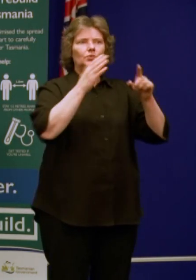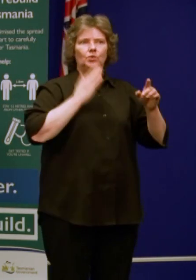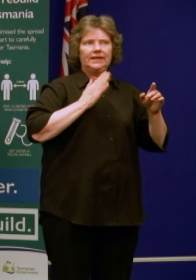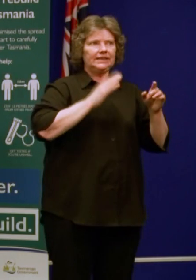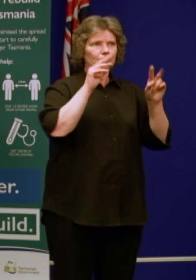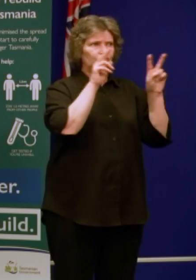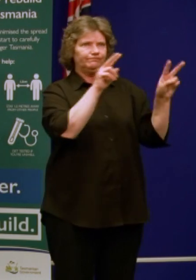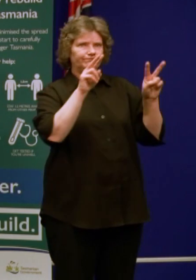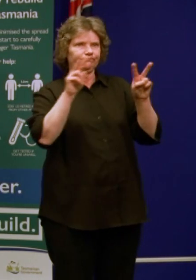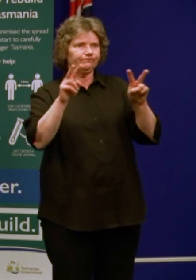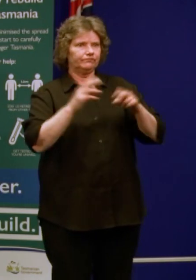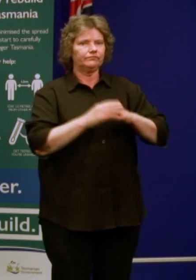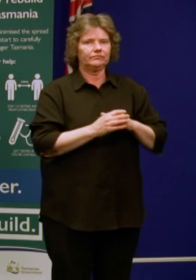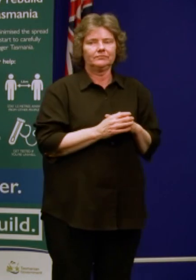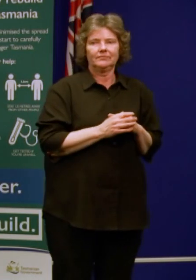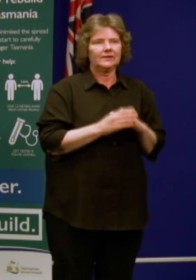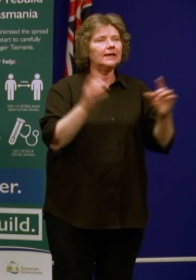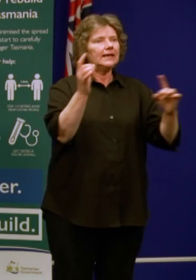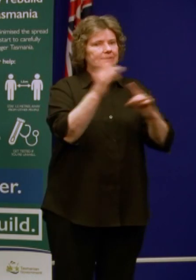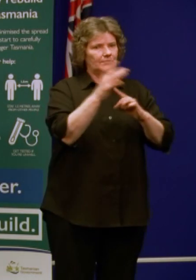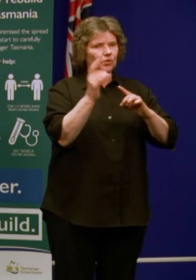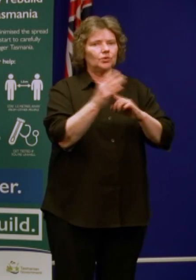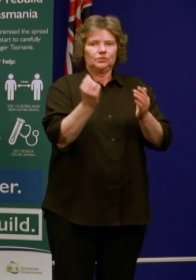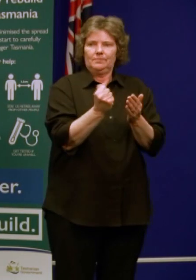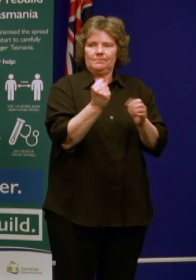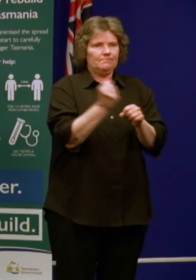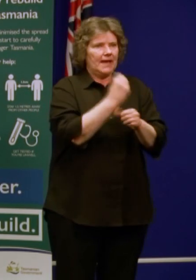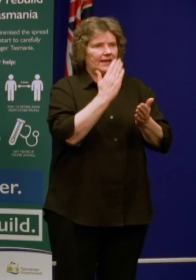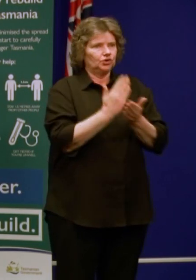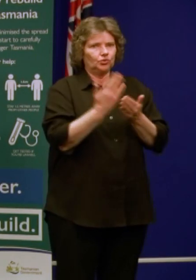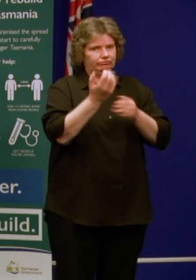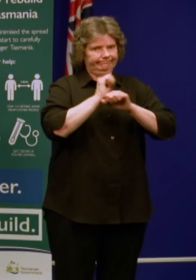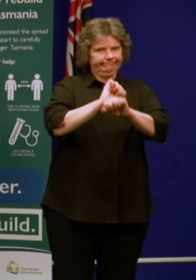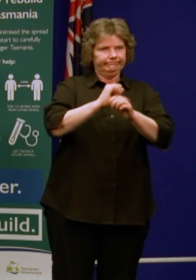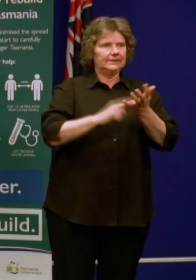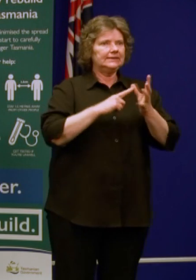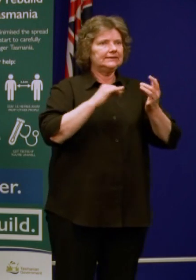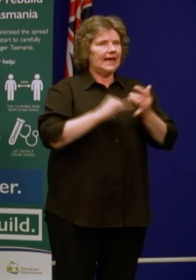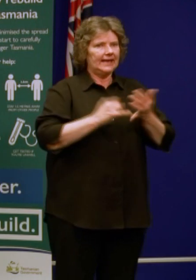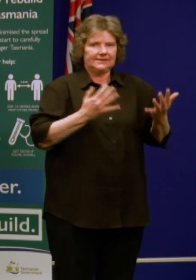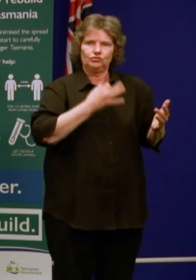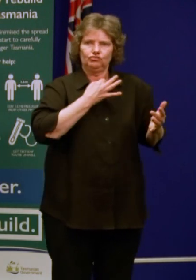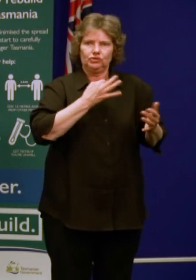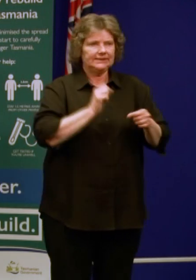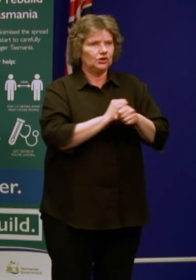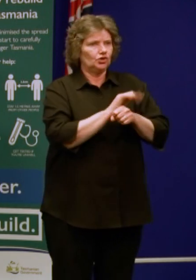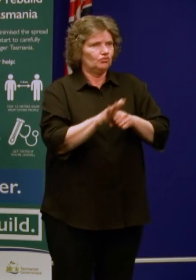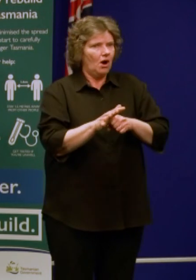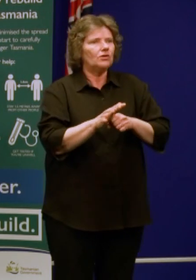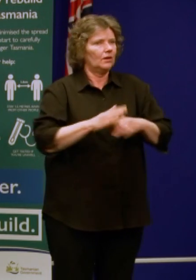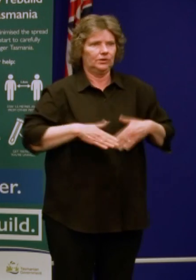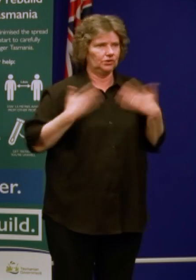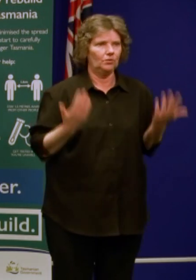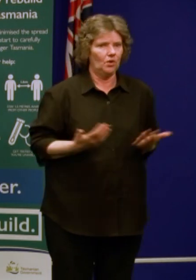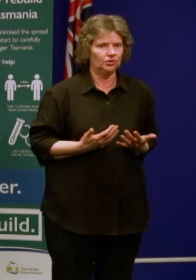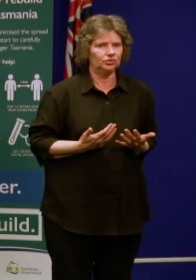very important safeguard to ensure that we can protect Tasmanians from the risk of the virus. This has not been easy for Tasmanians